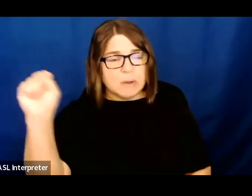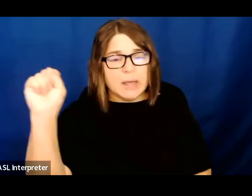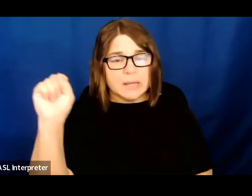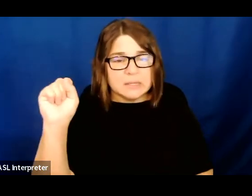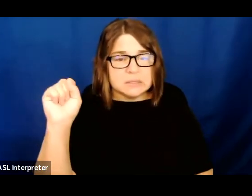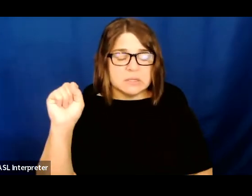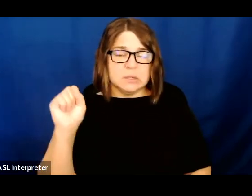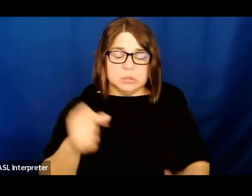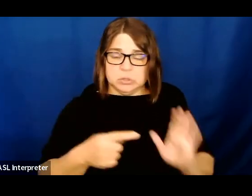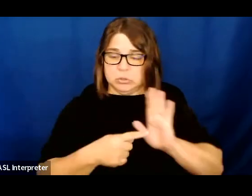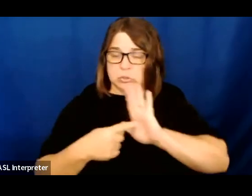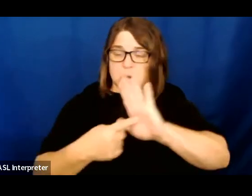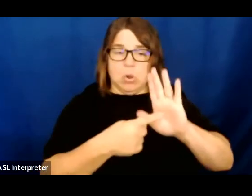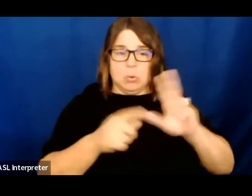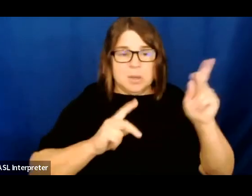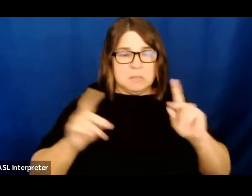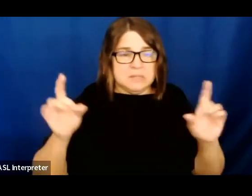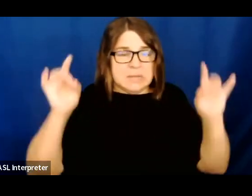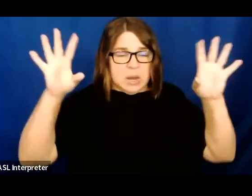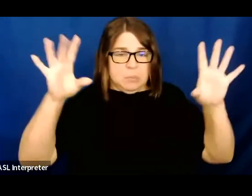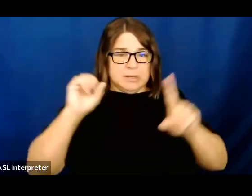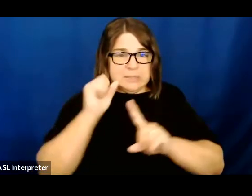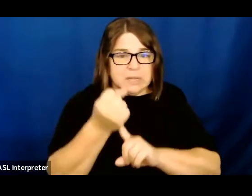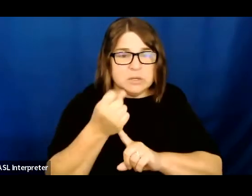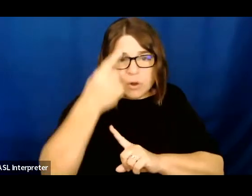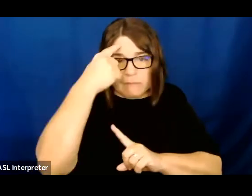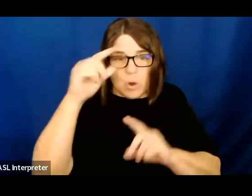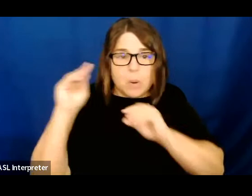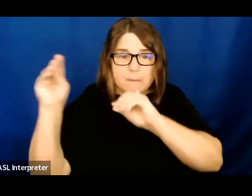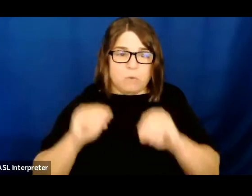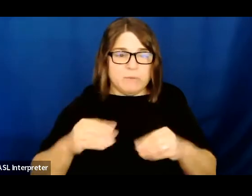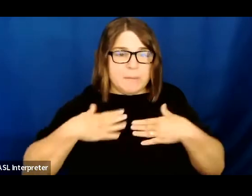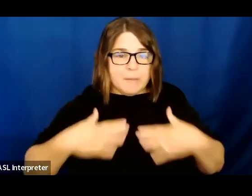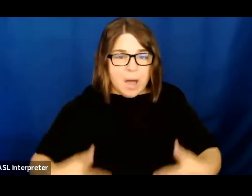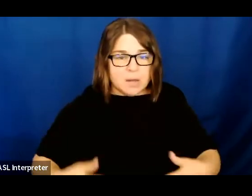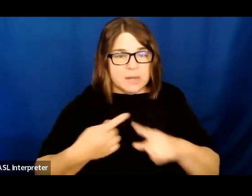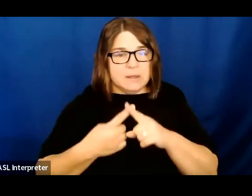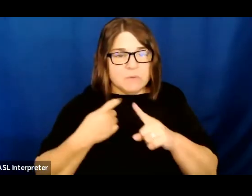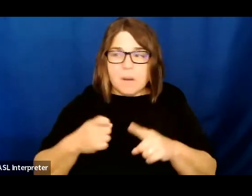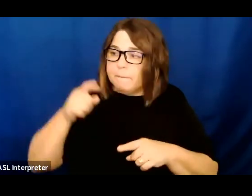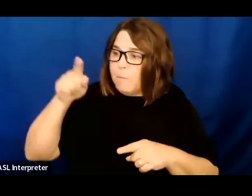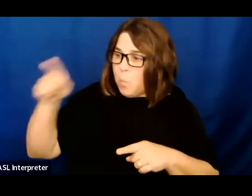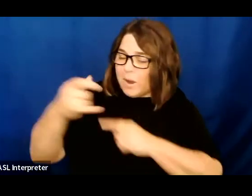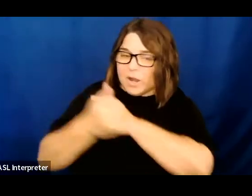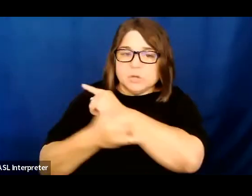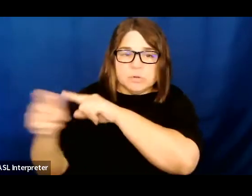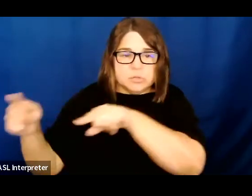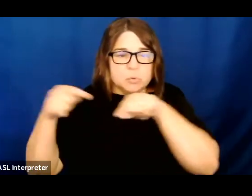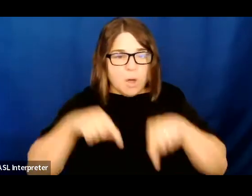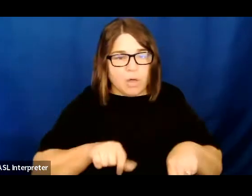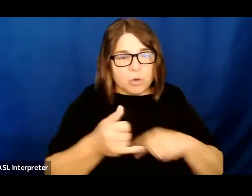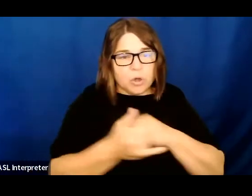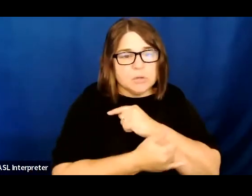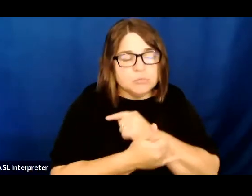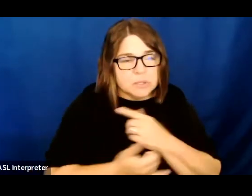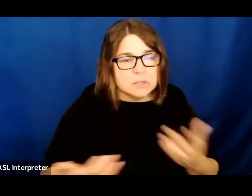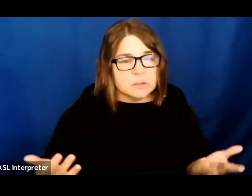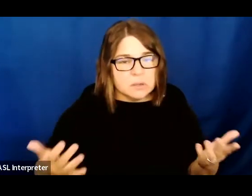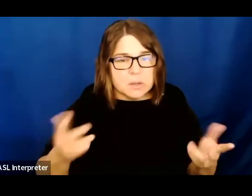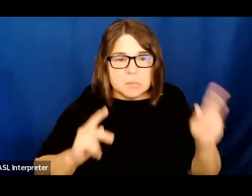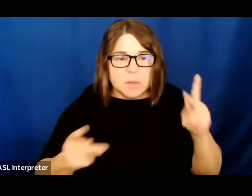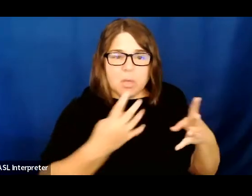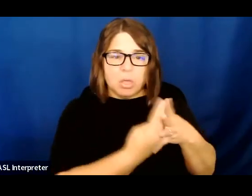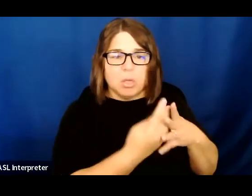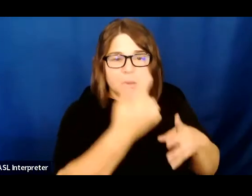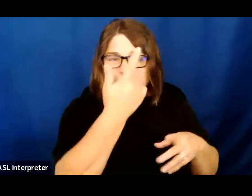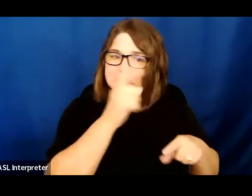conditions people face, often for simply moving their body from one place to another. People are held simply because they cannot locate